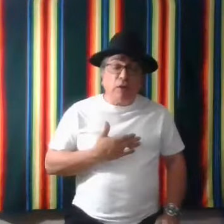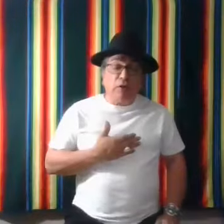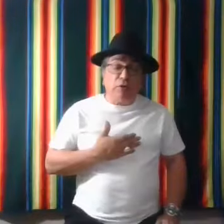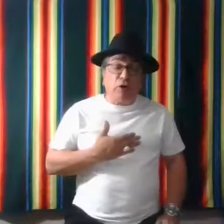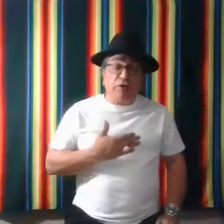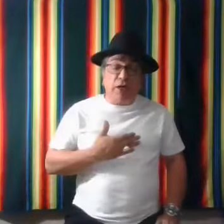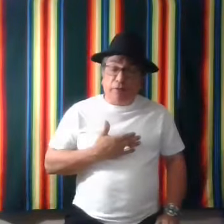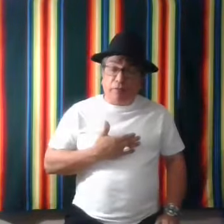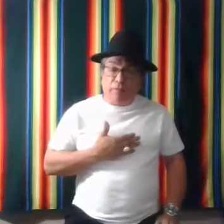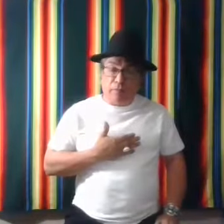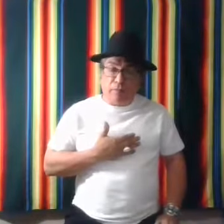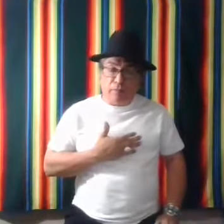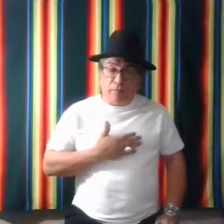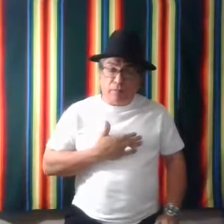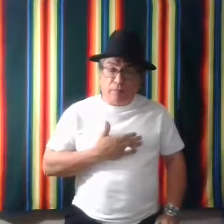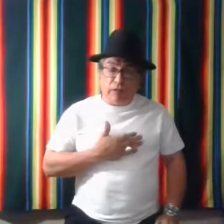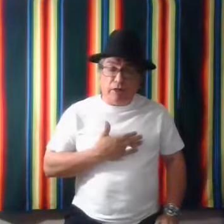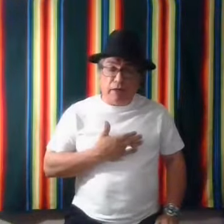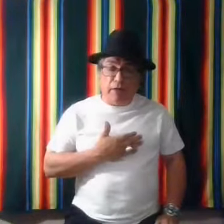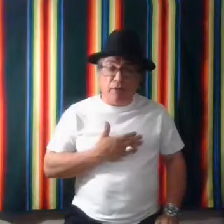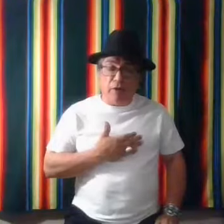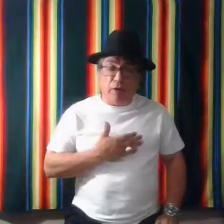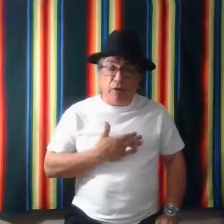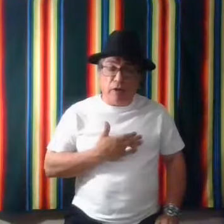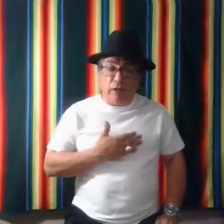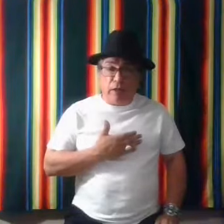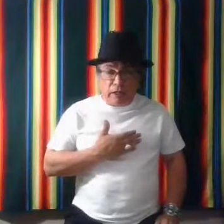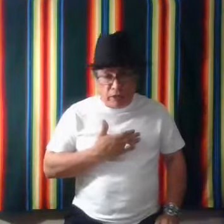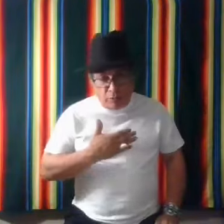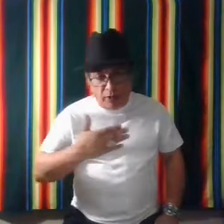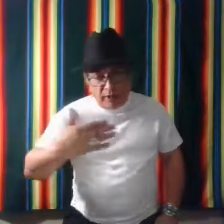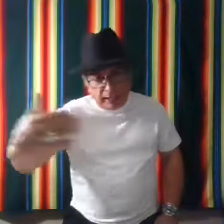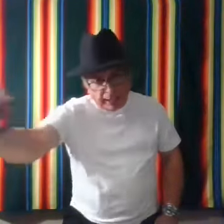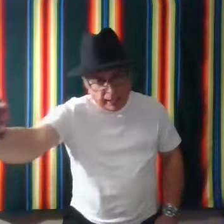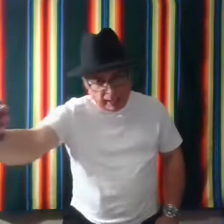starts here. Right here. Your hand on your heart. And then you bring that hand out.